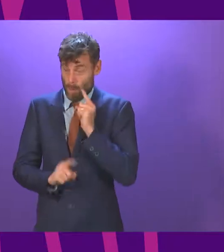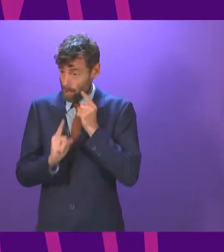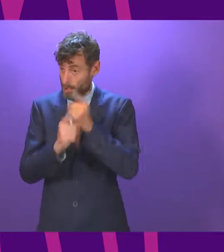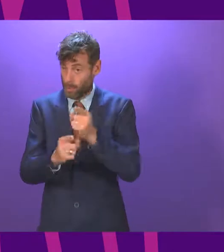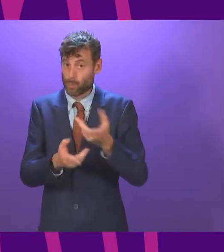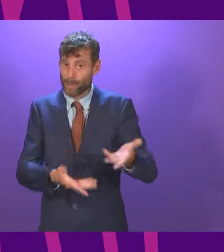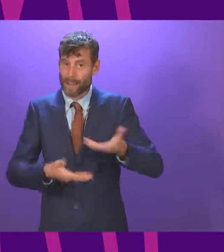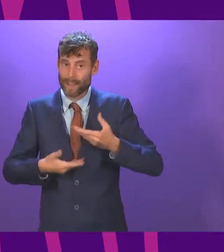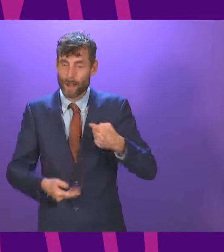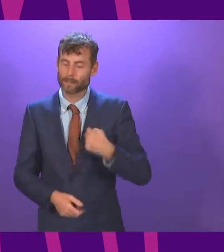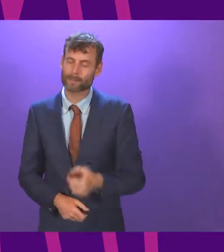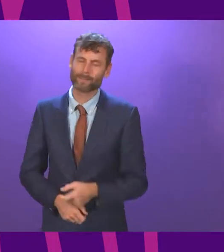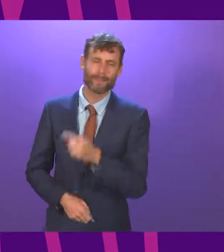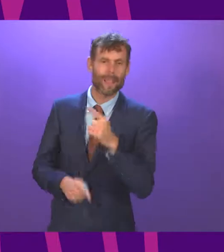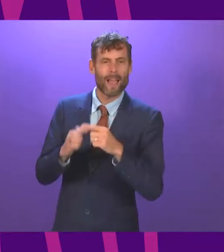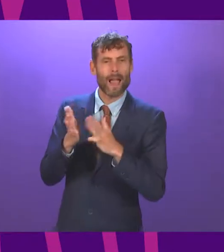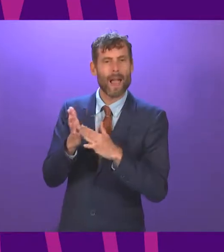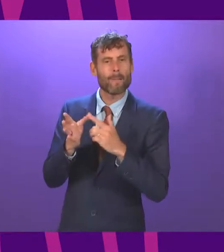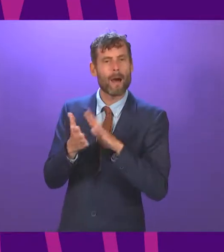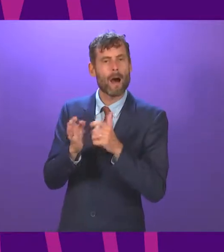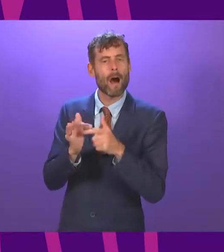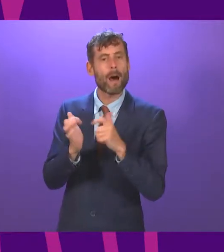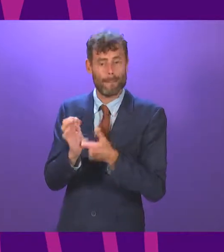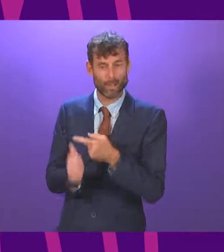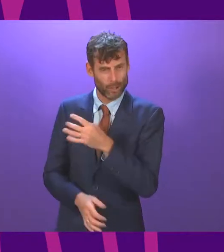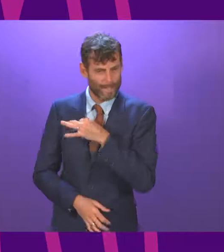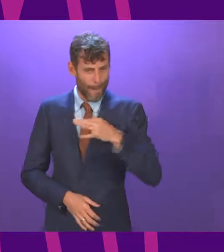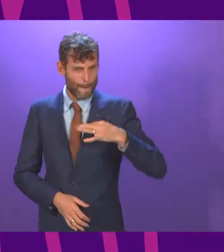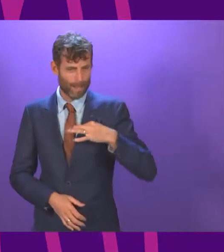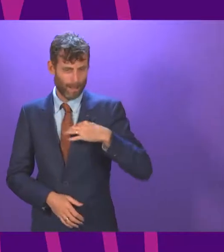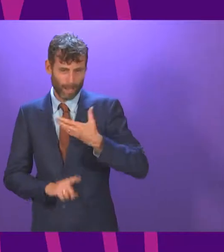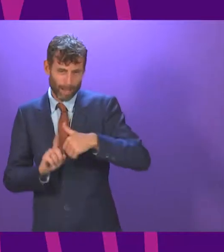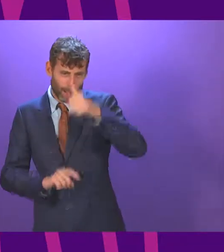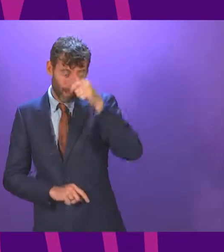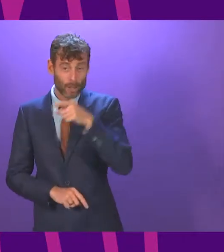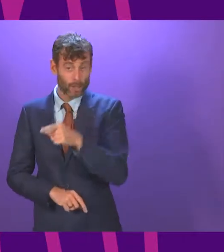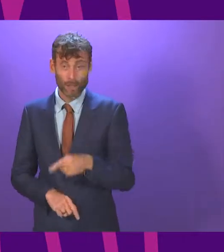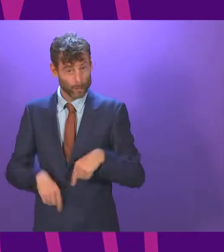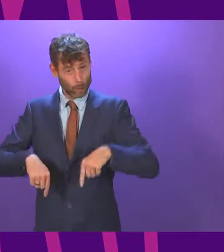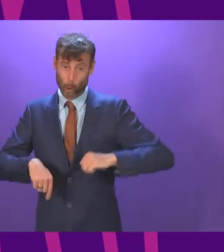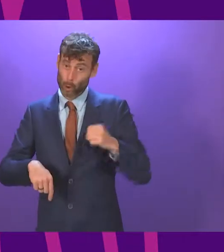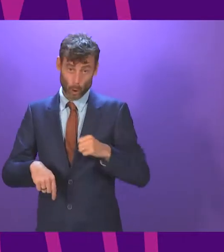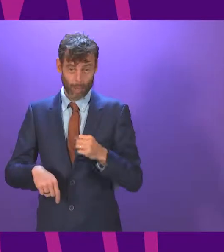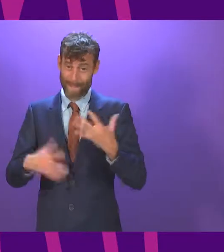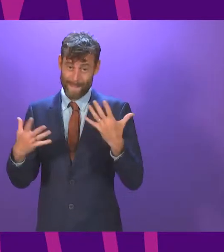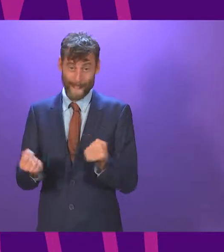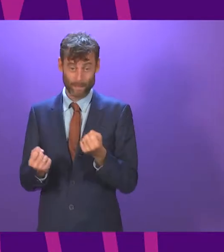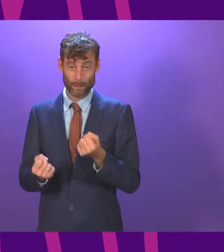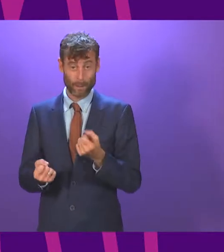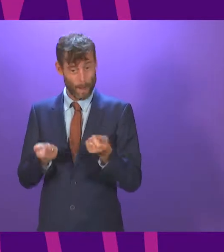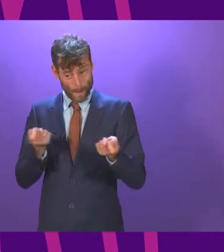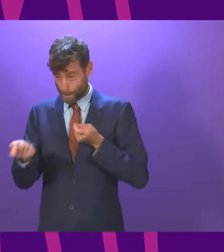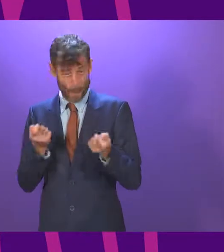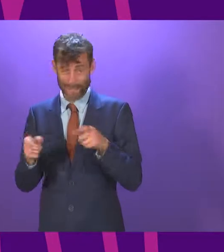background. She would then surely be able to tell that we currently have the exact same powers over drug misuse in Scotland as every other part of the United Kingdom